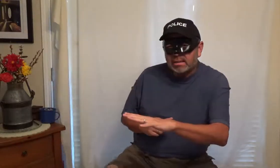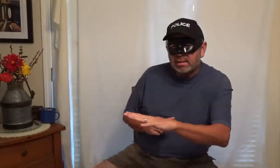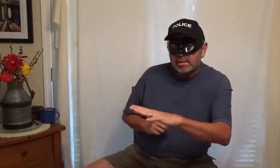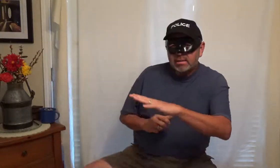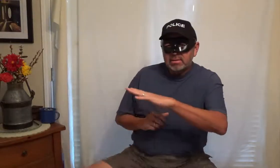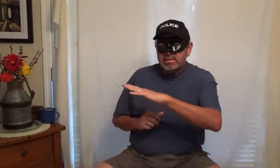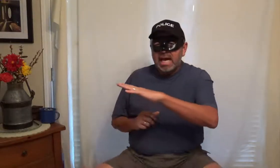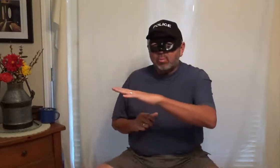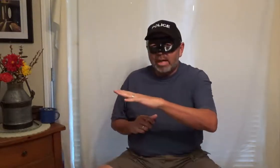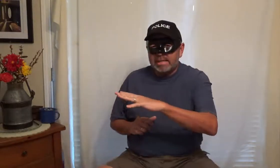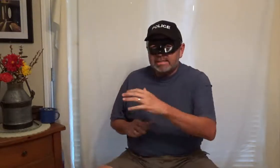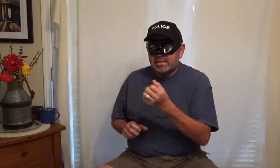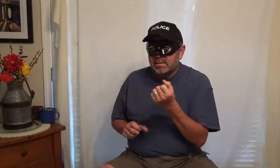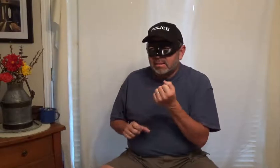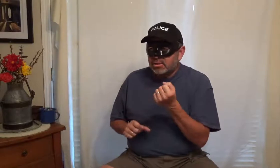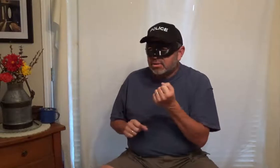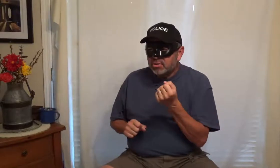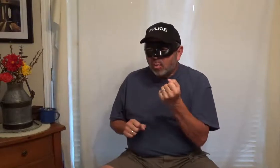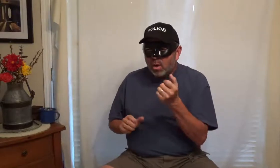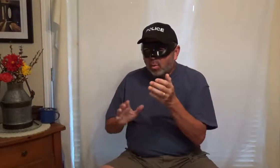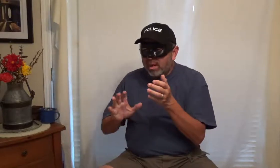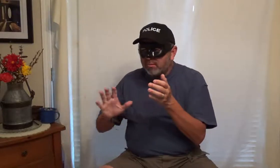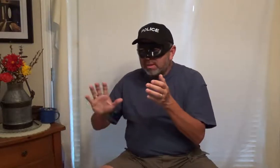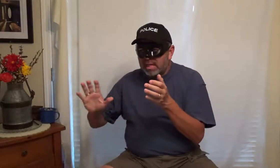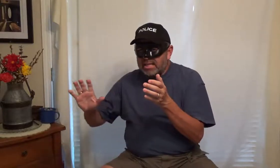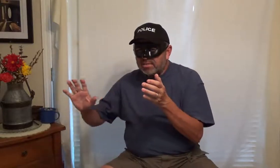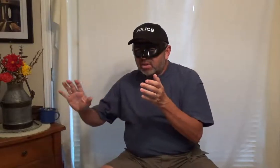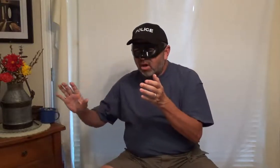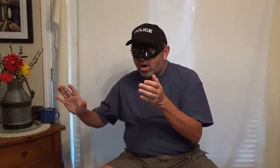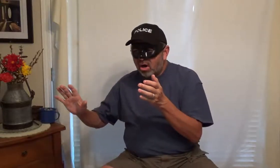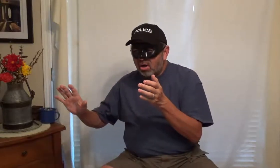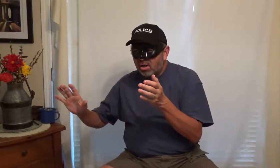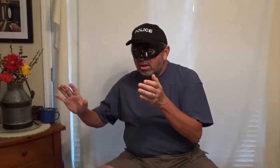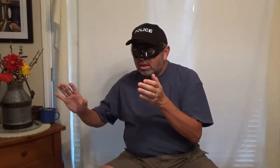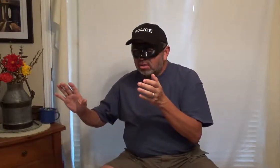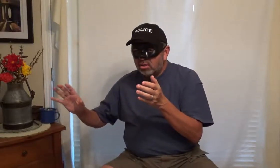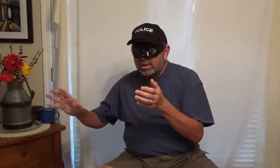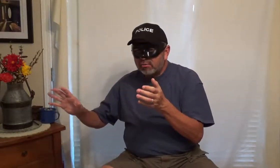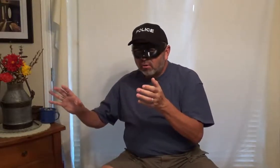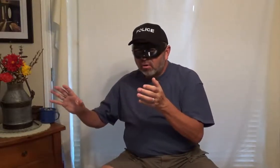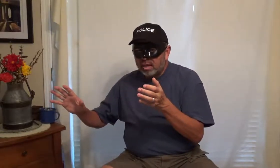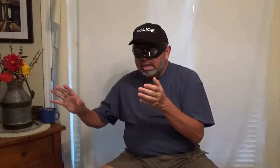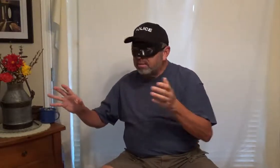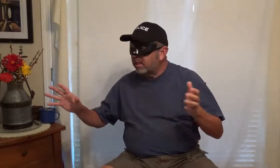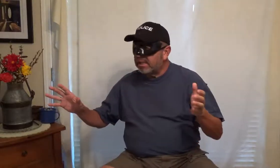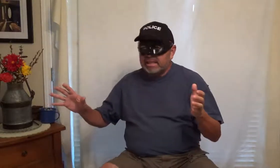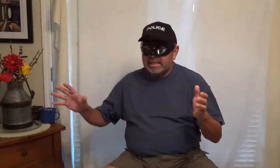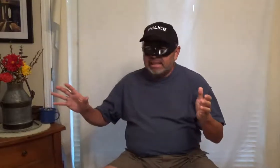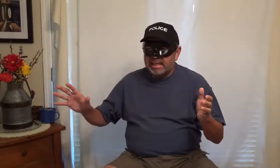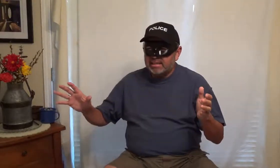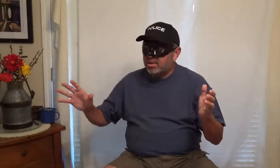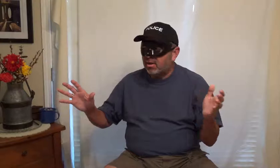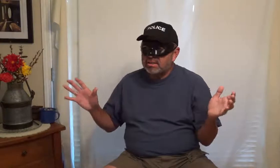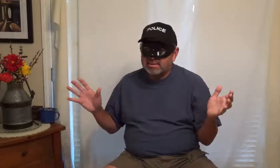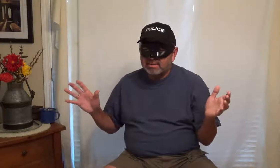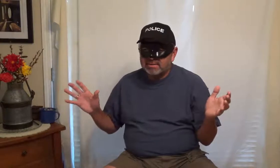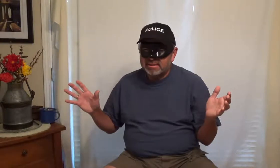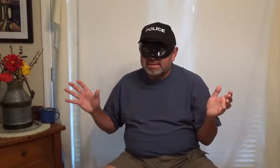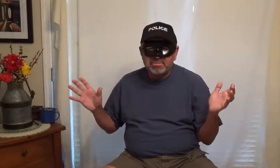sideways away from the lights of the car looking for anybody in the darkness it seems